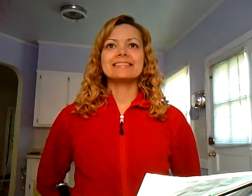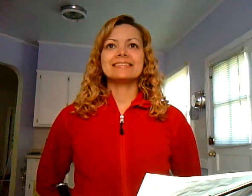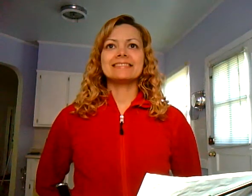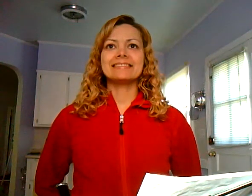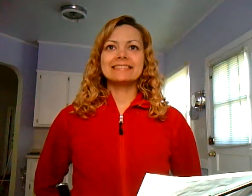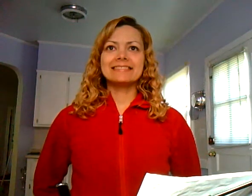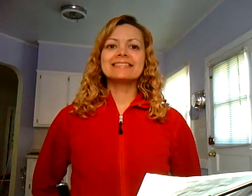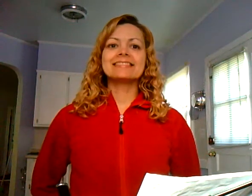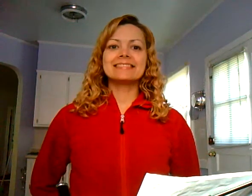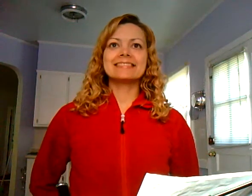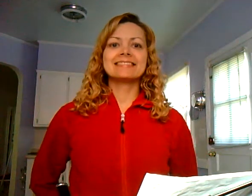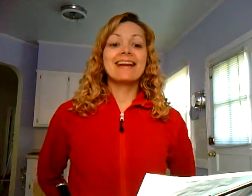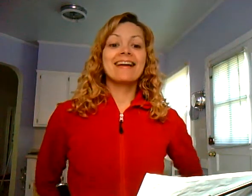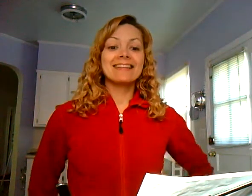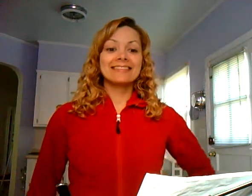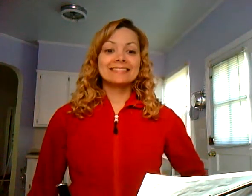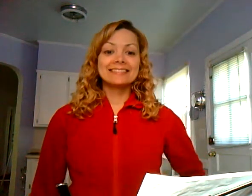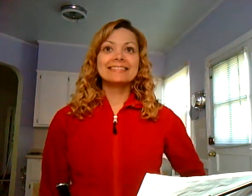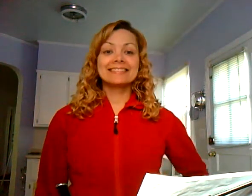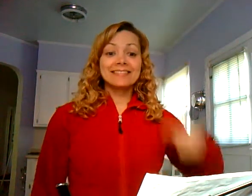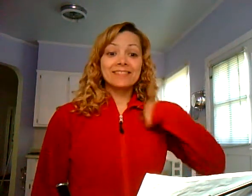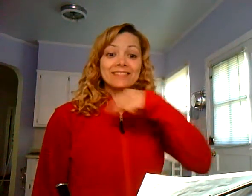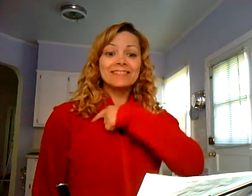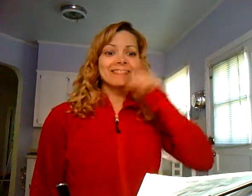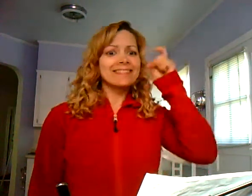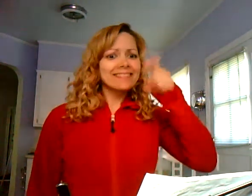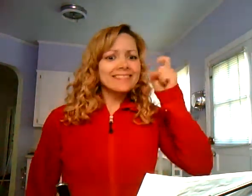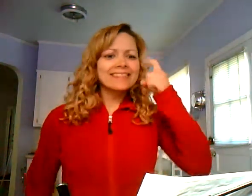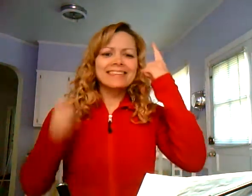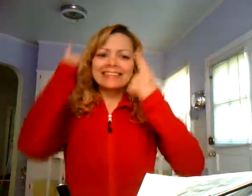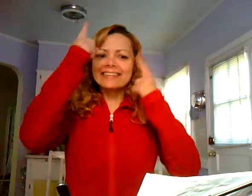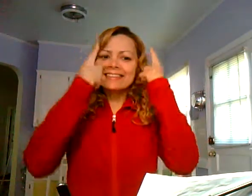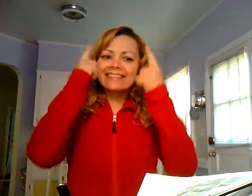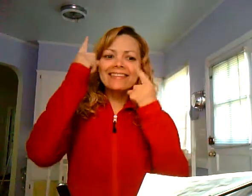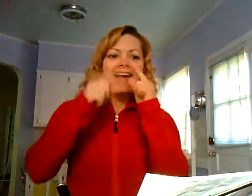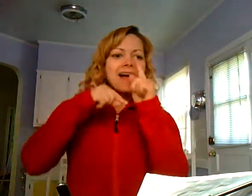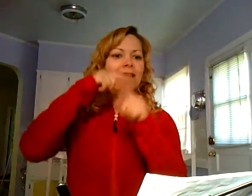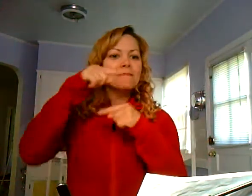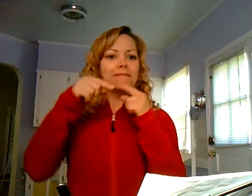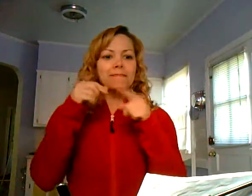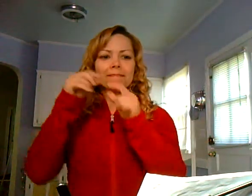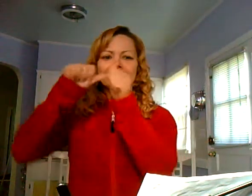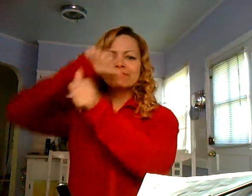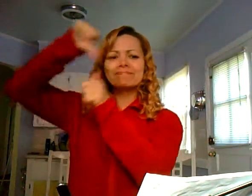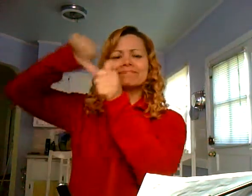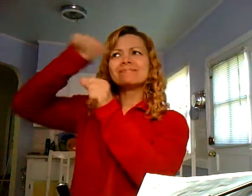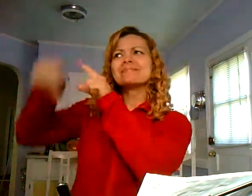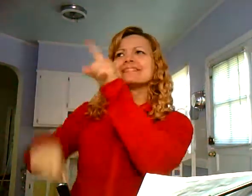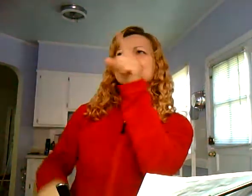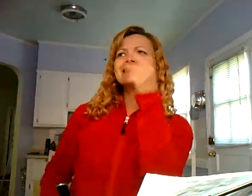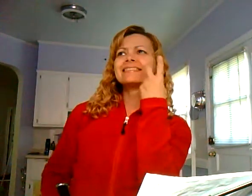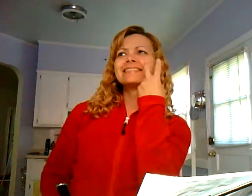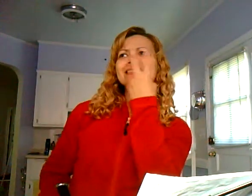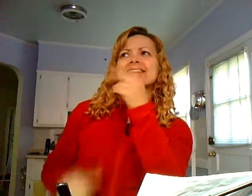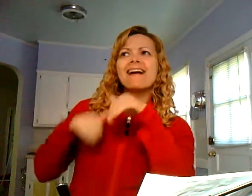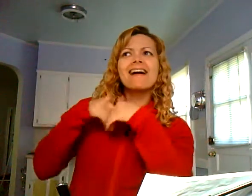as you see the day drawing near. We need to think about how to encourage one another.